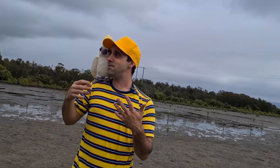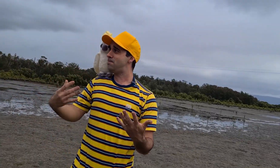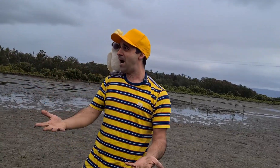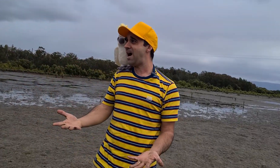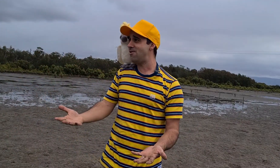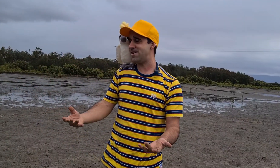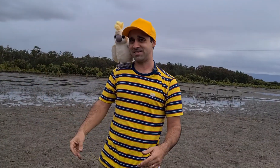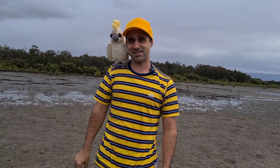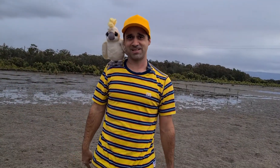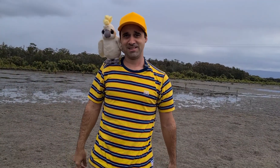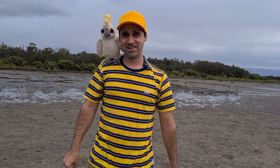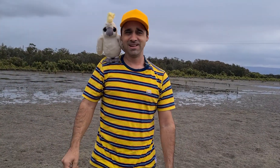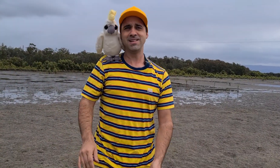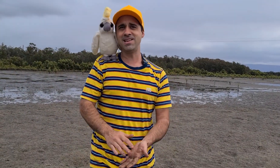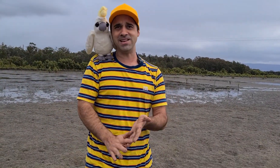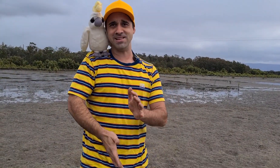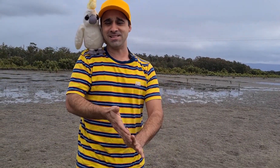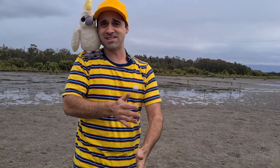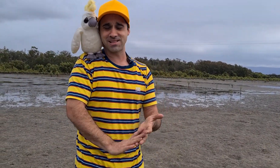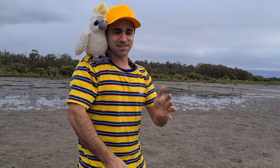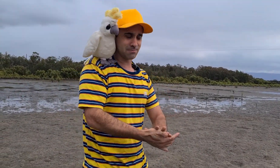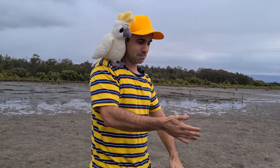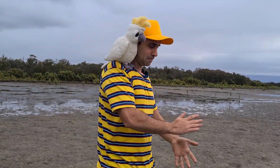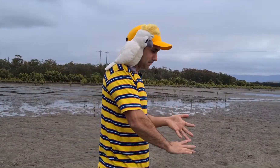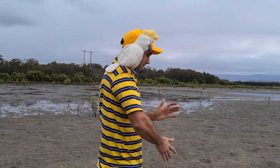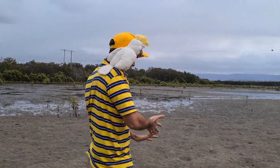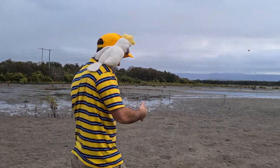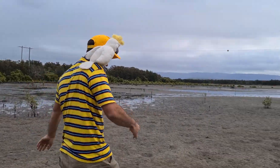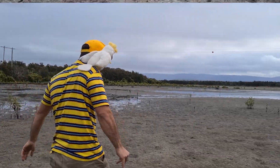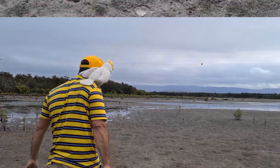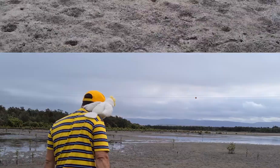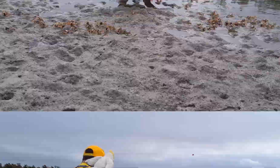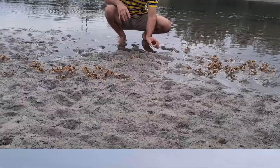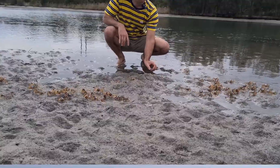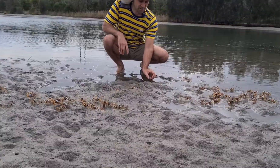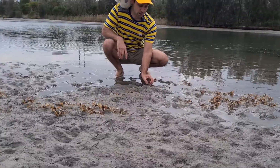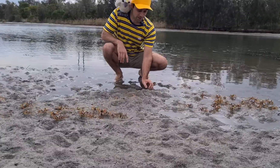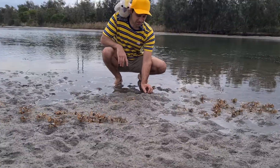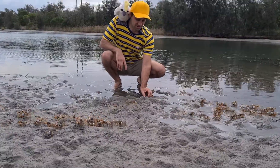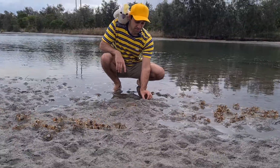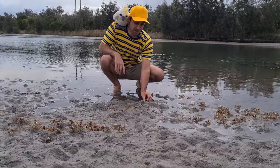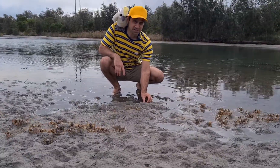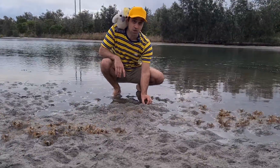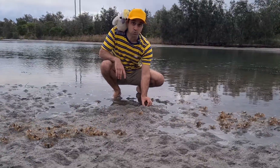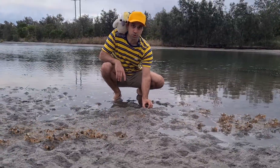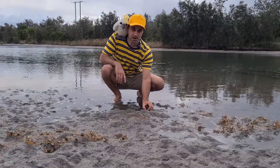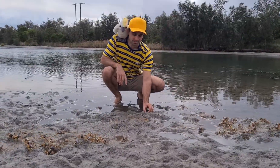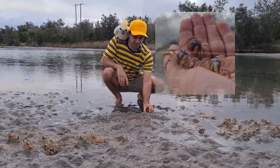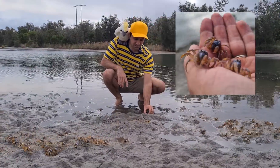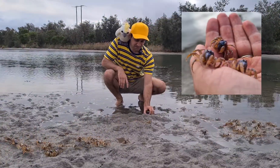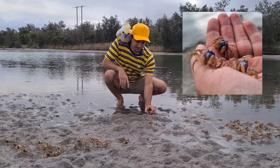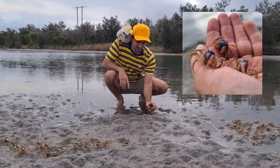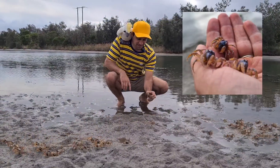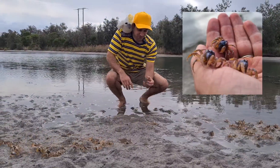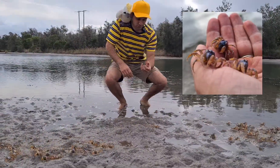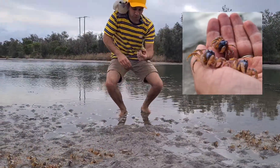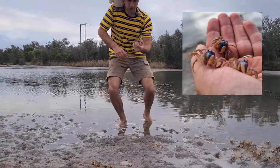a parrot, kids. What else do we notice about soldier crabs? Let's have a look.